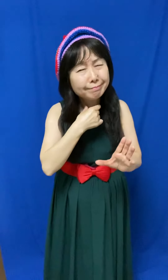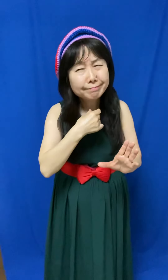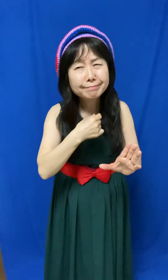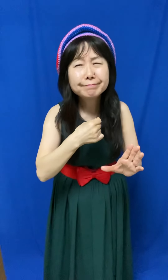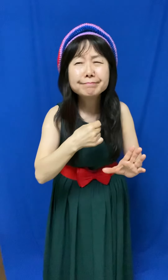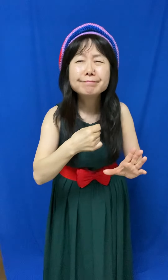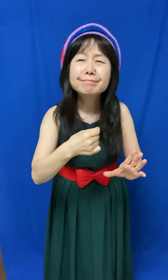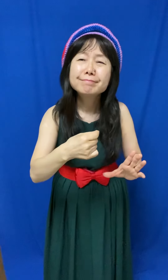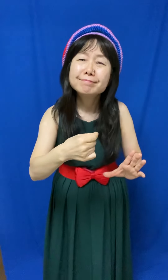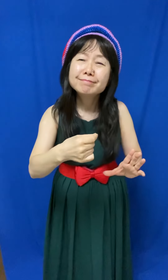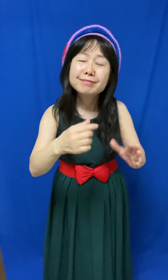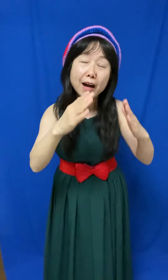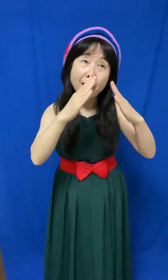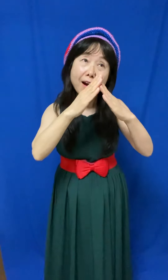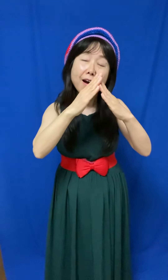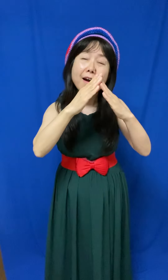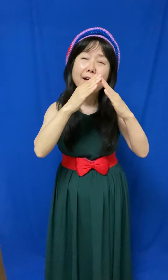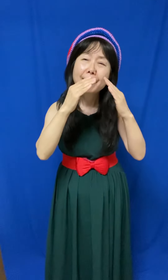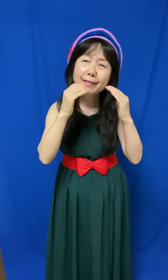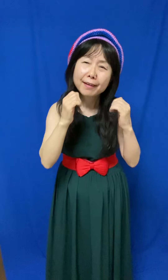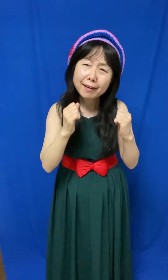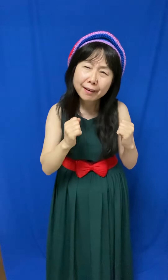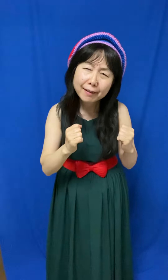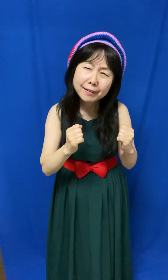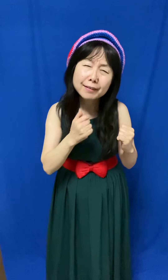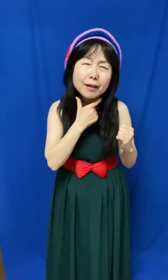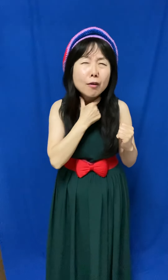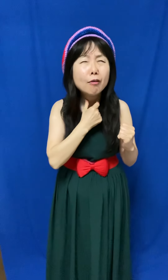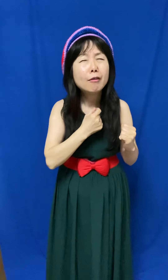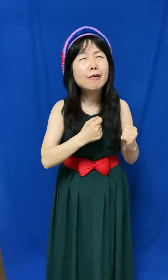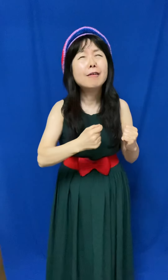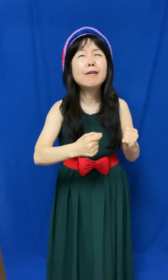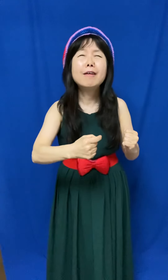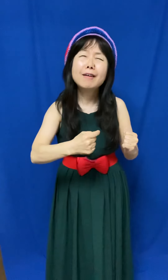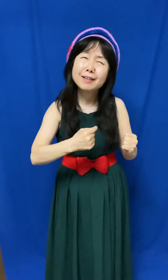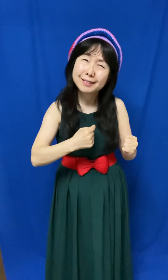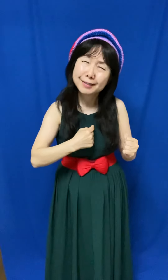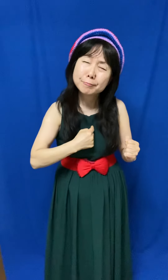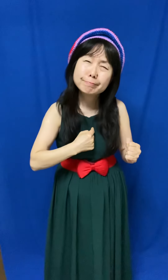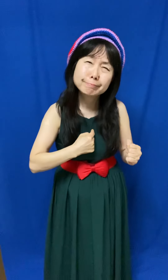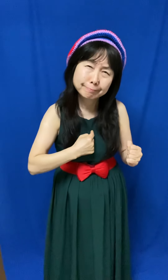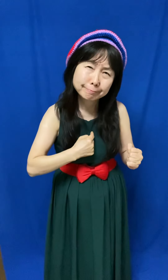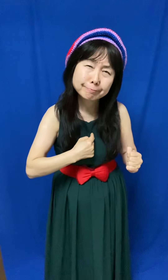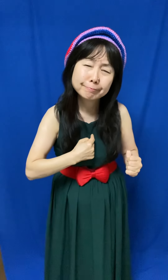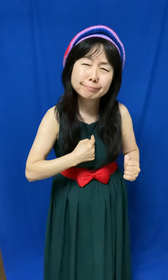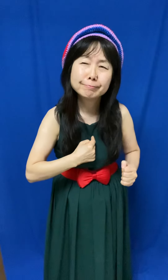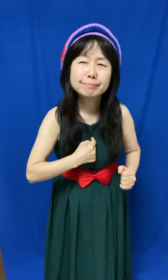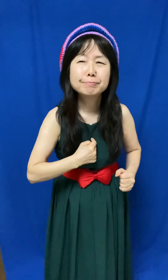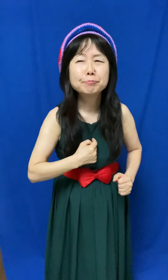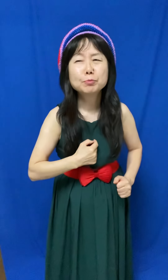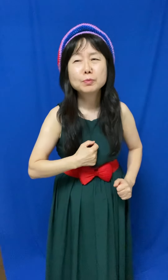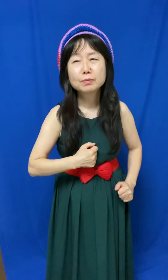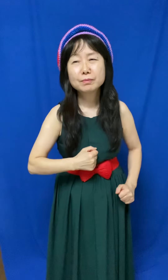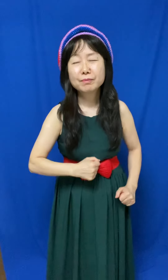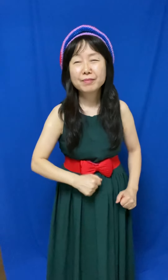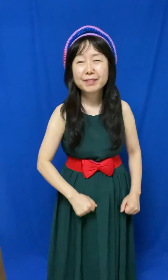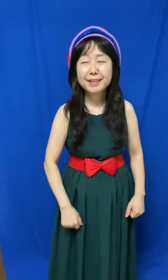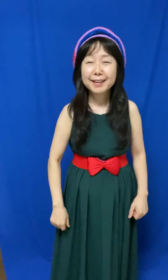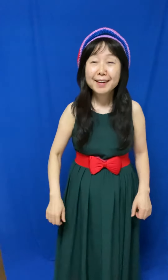How much I wanted you all But